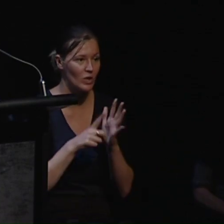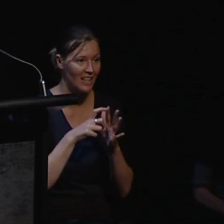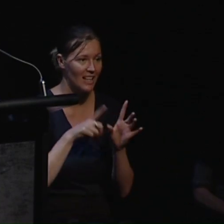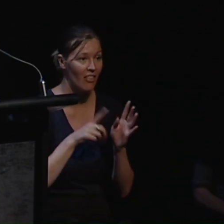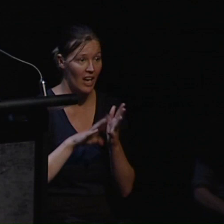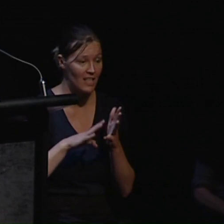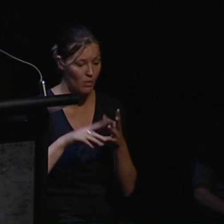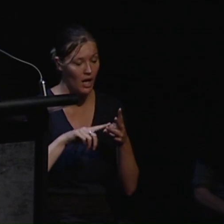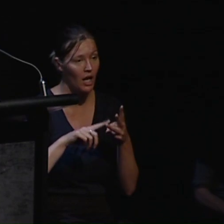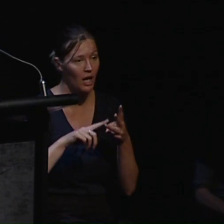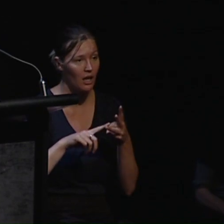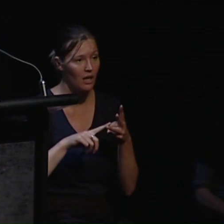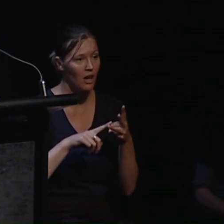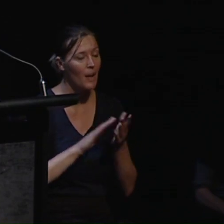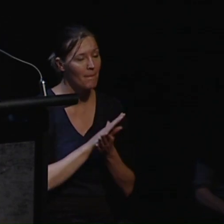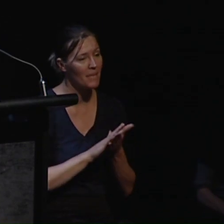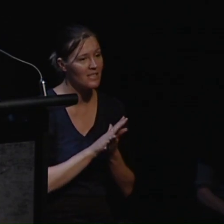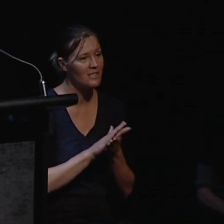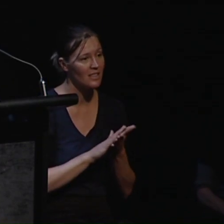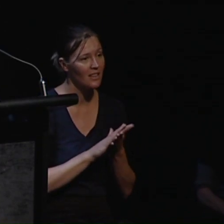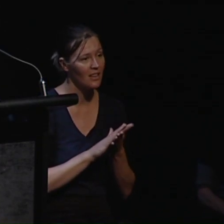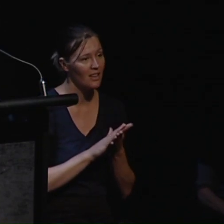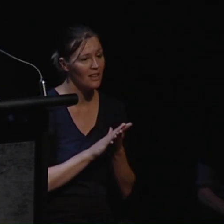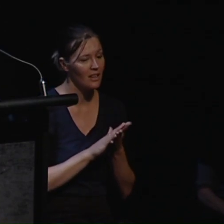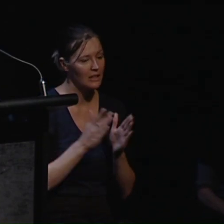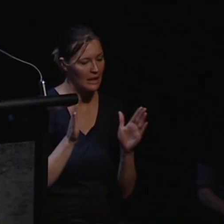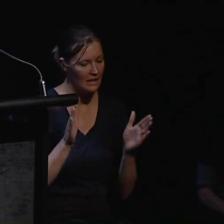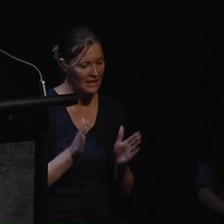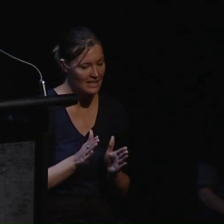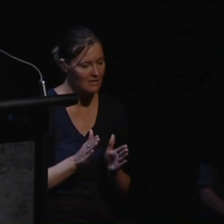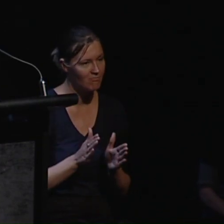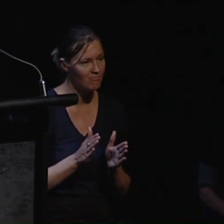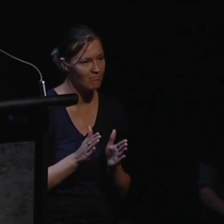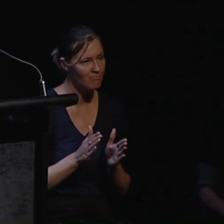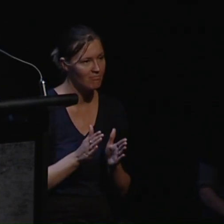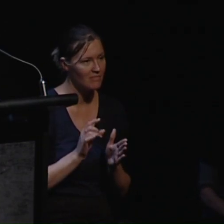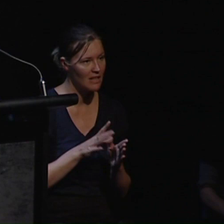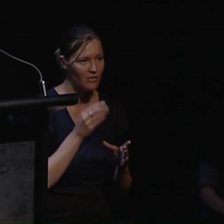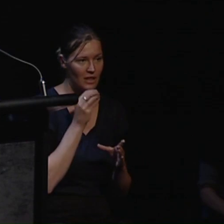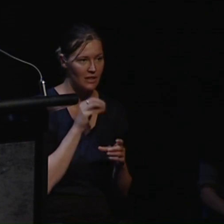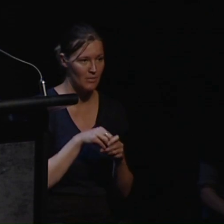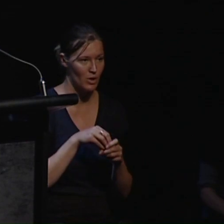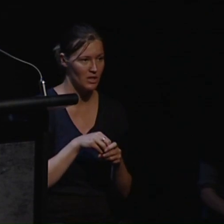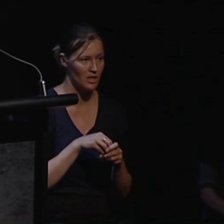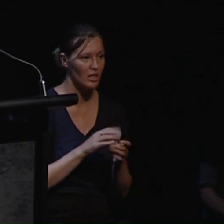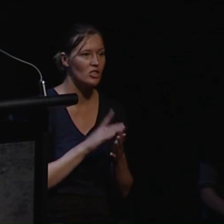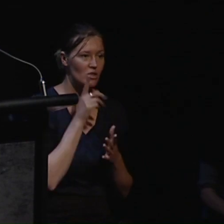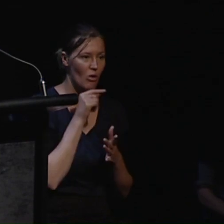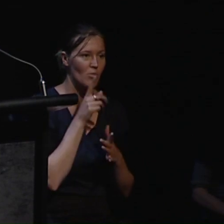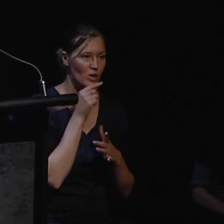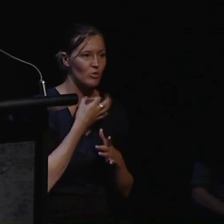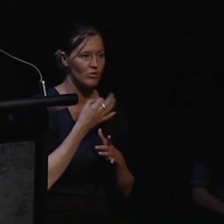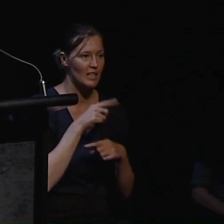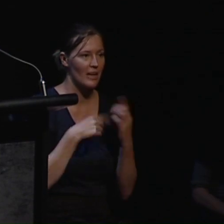the diminishment, their diminishment that contributes and you can see in the quote there to the risk of stereotyping,